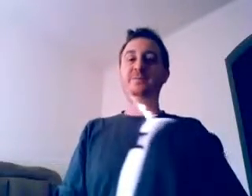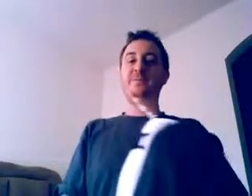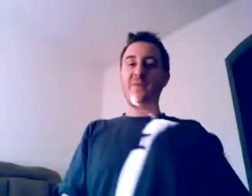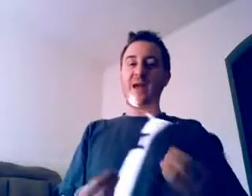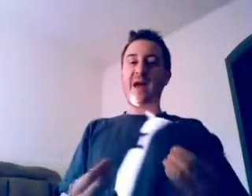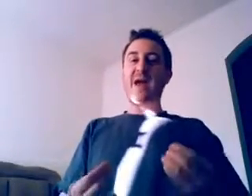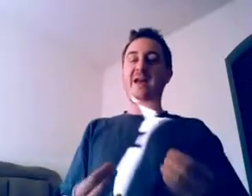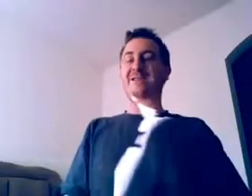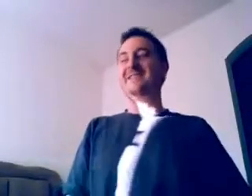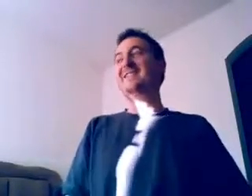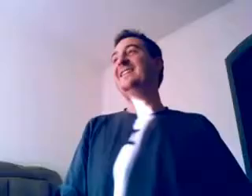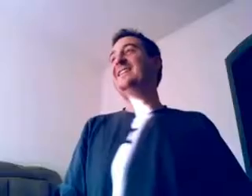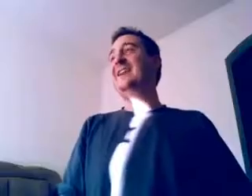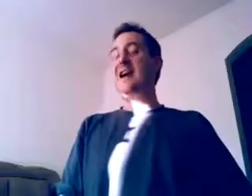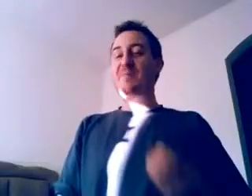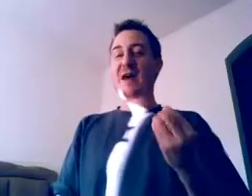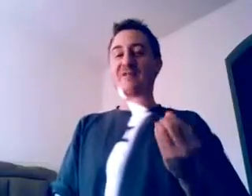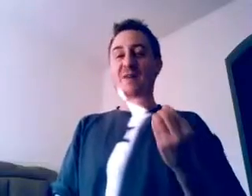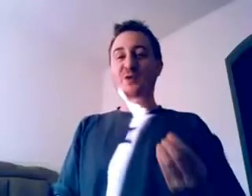ah, ah, bah, bah,